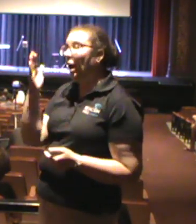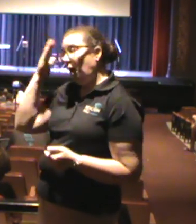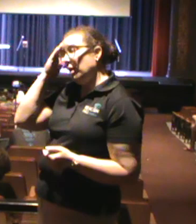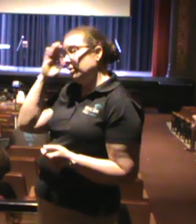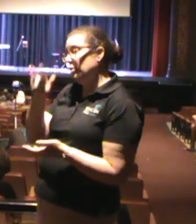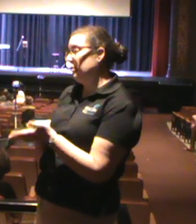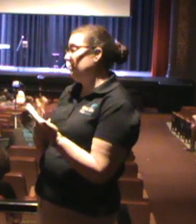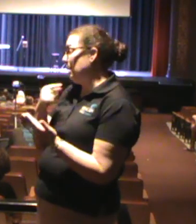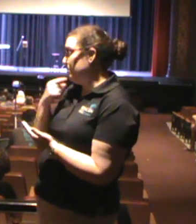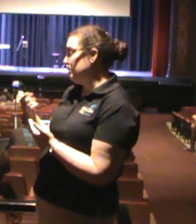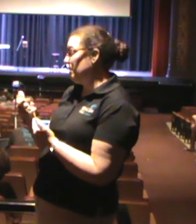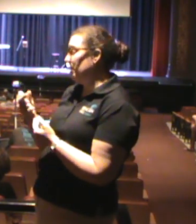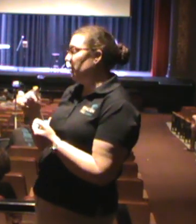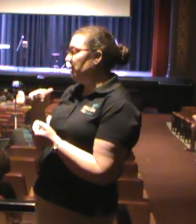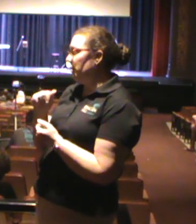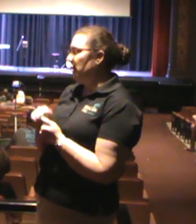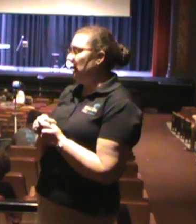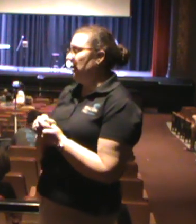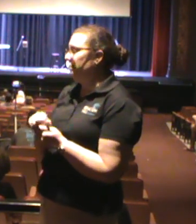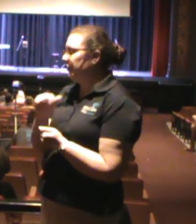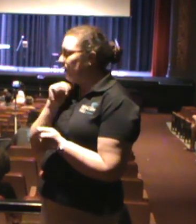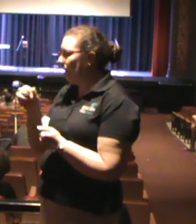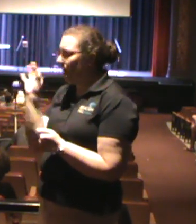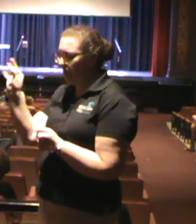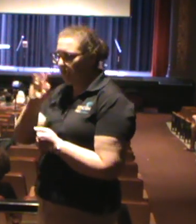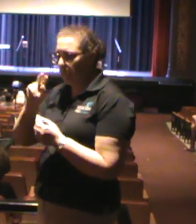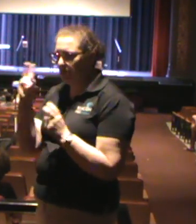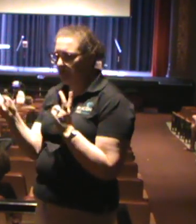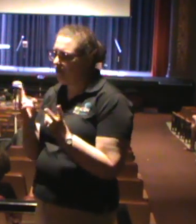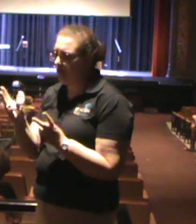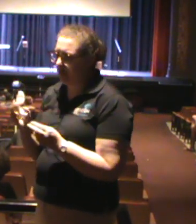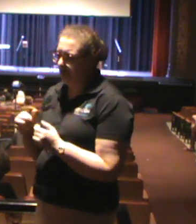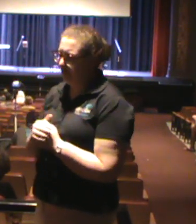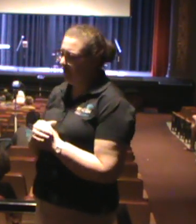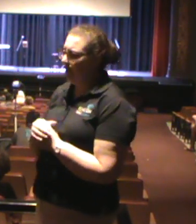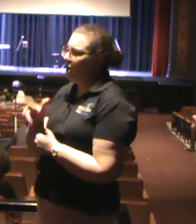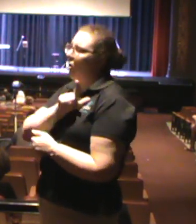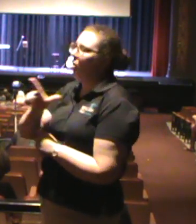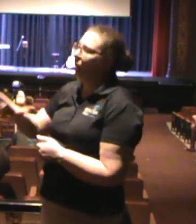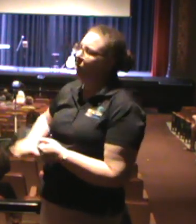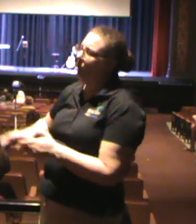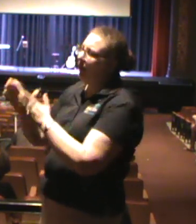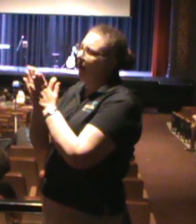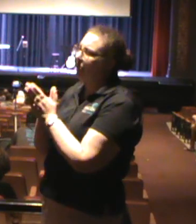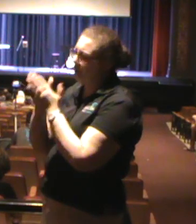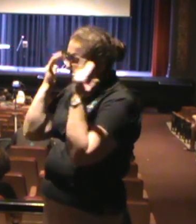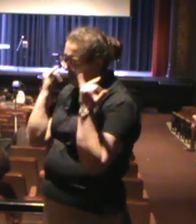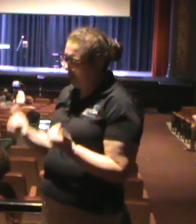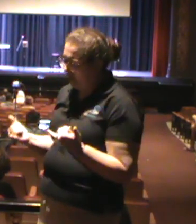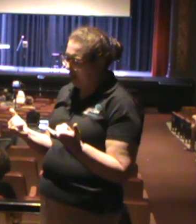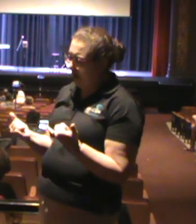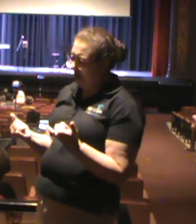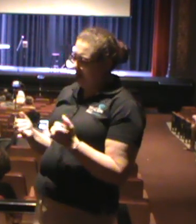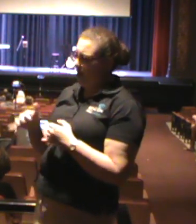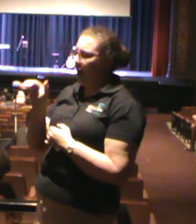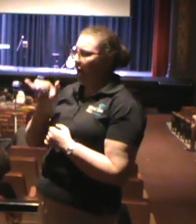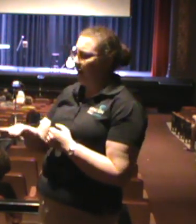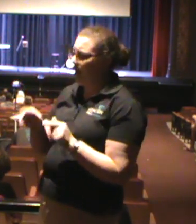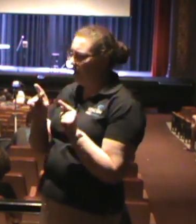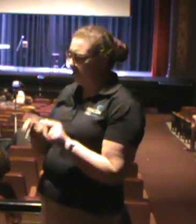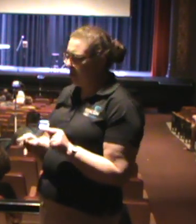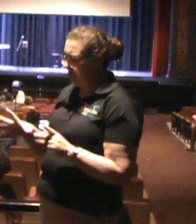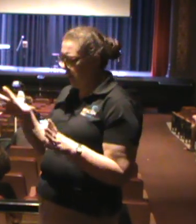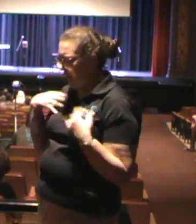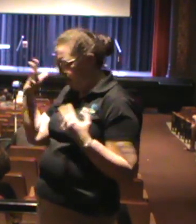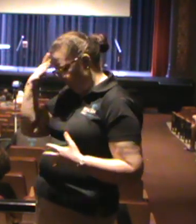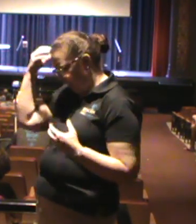that it will not return void. So Lord, I pray right now that somebody right now is having the courage to sit there and